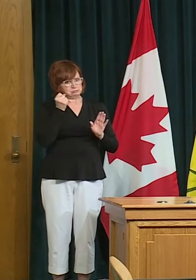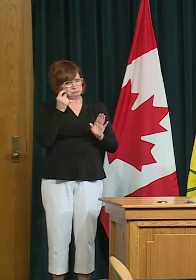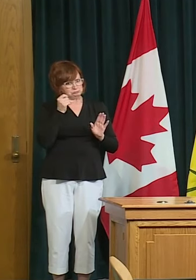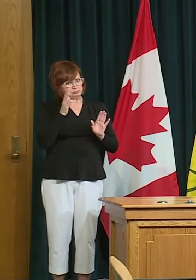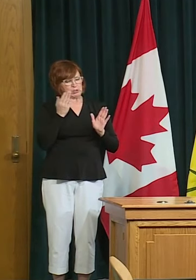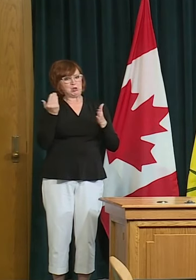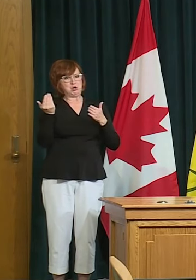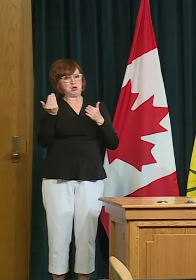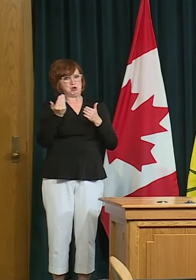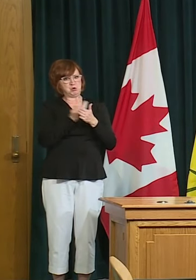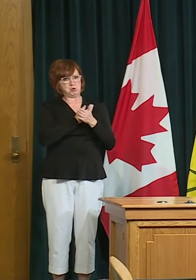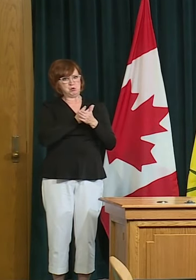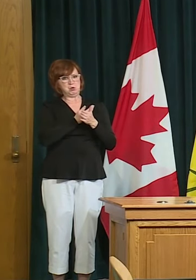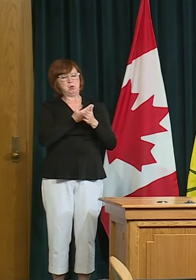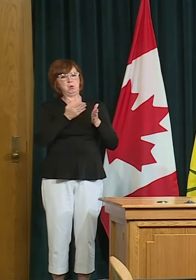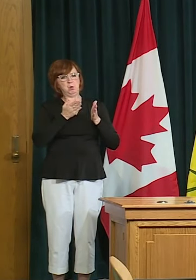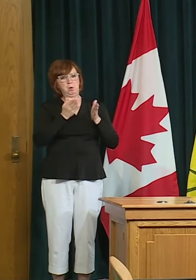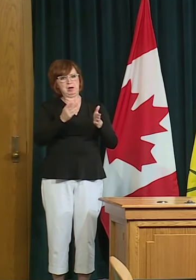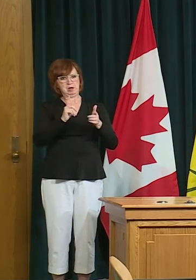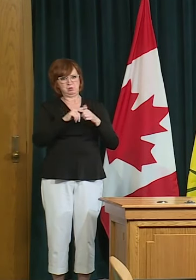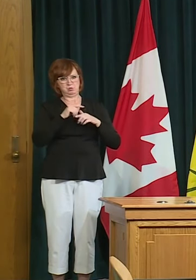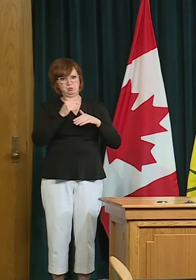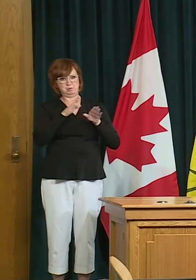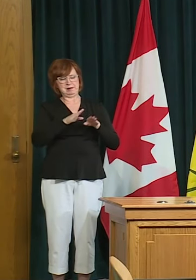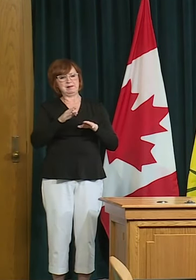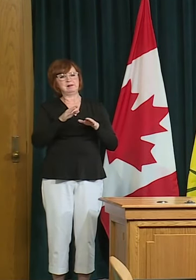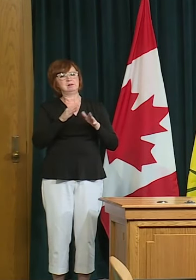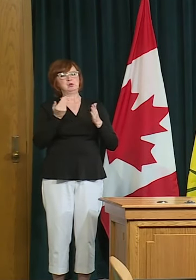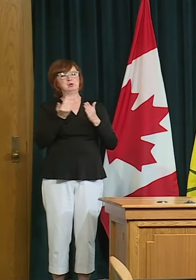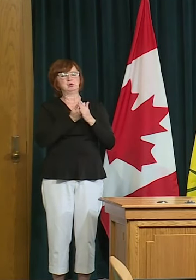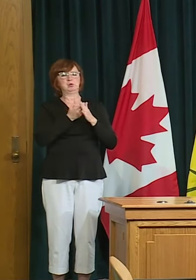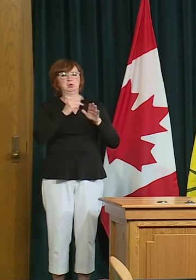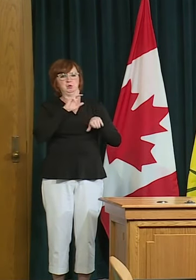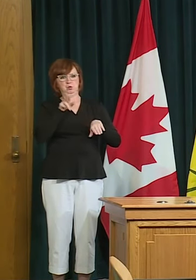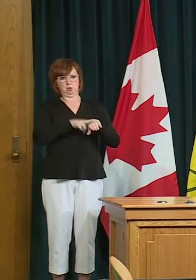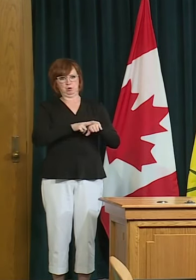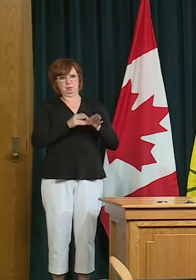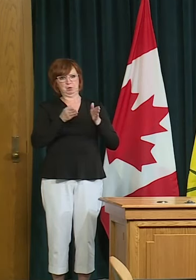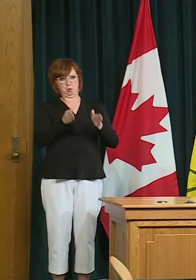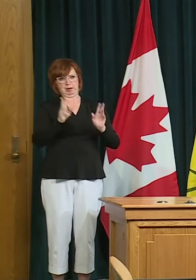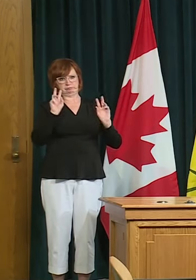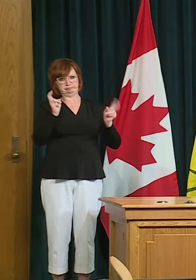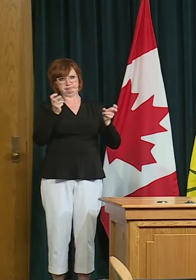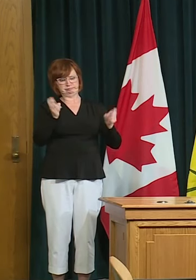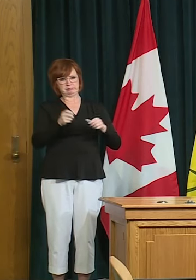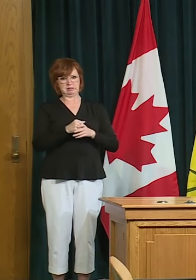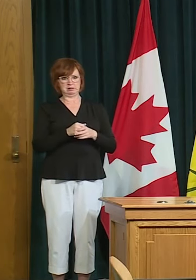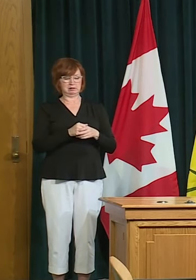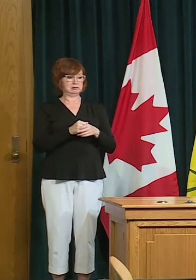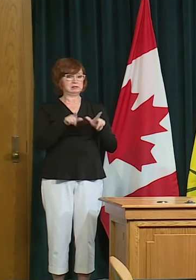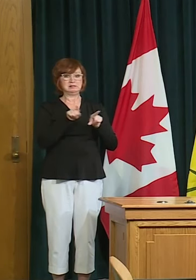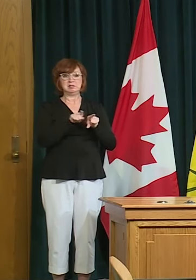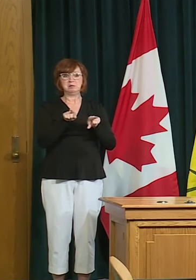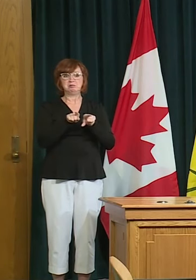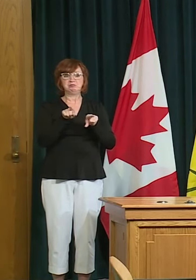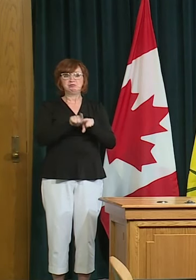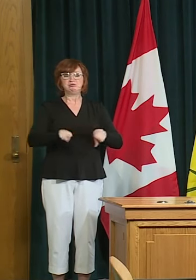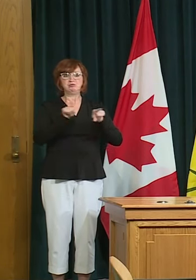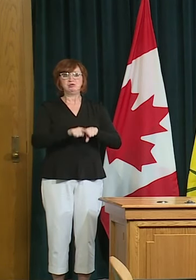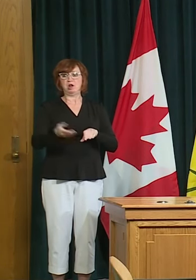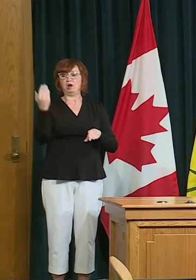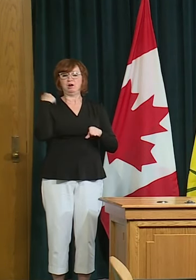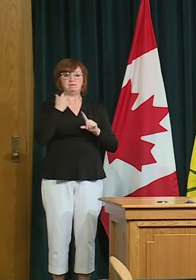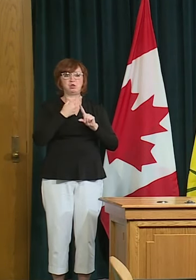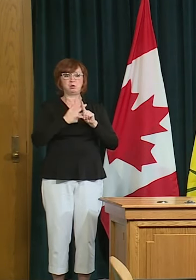for the foreseeable future till there's a vaccine so as long as June. So I think we need to just be comfortable that we